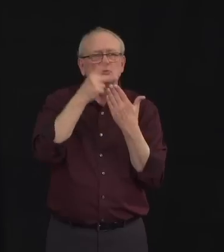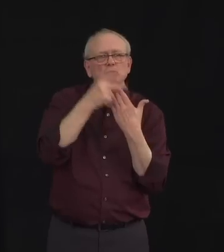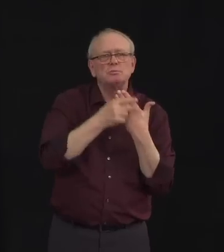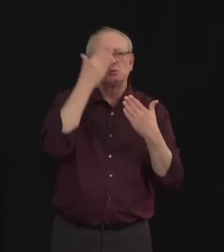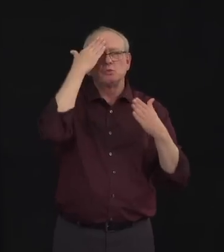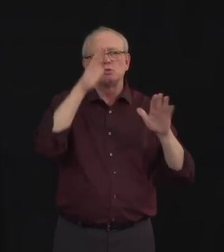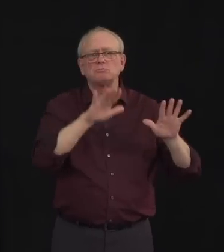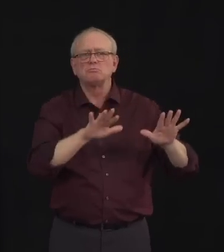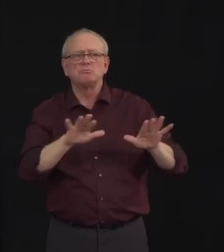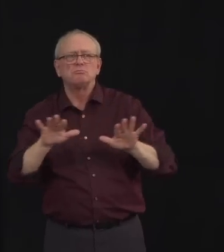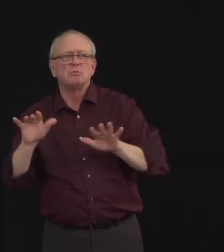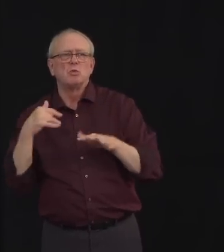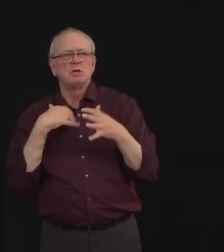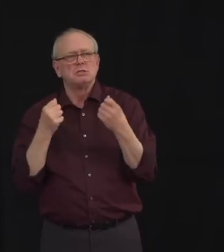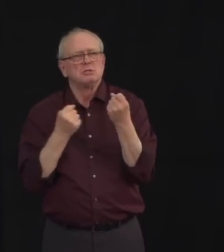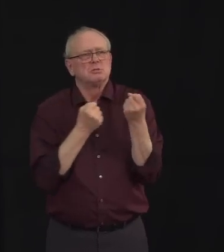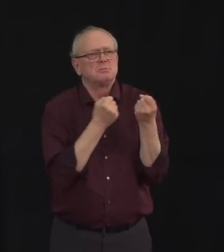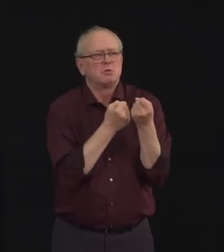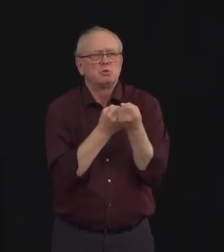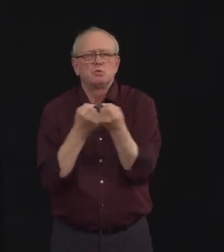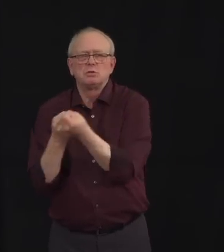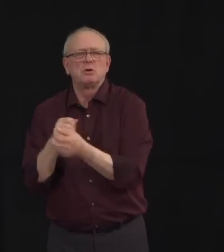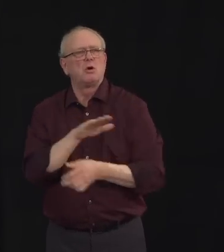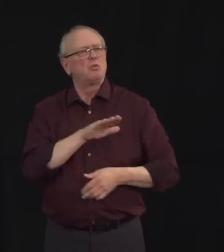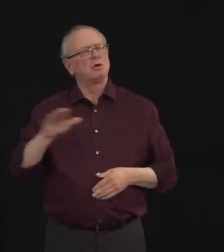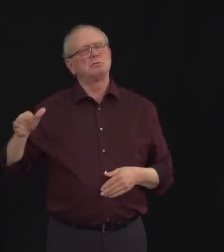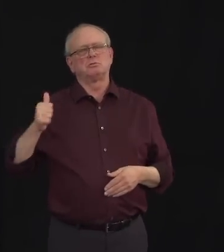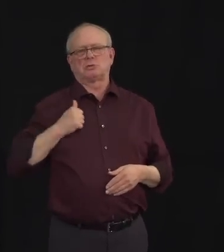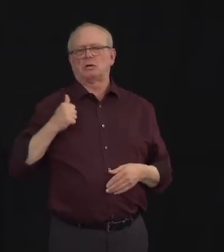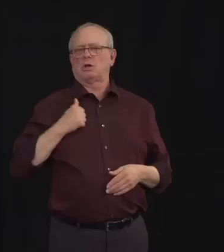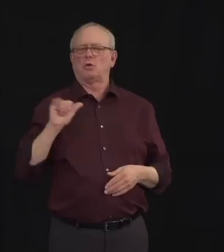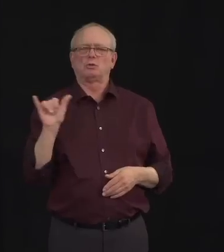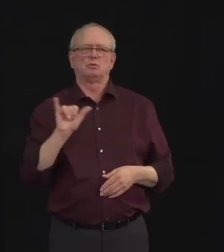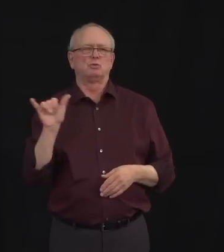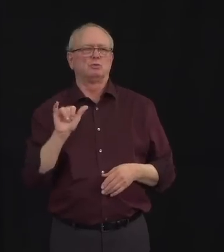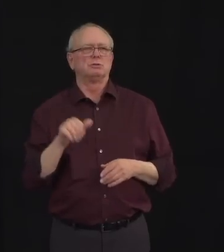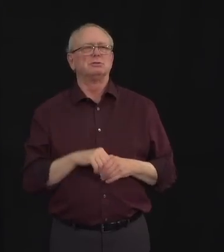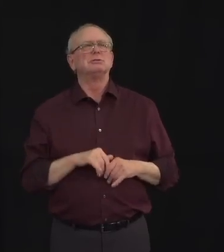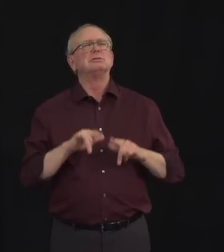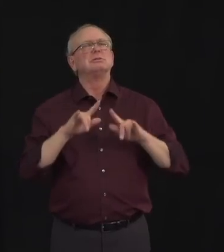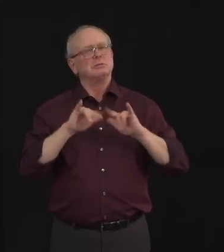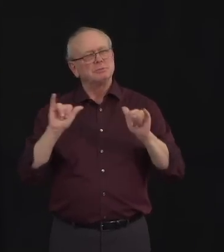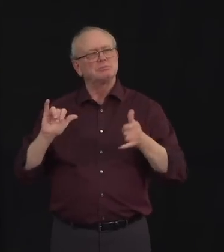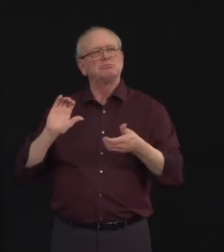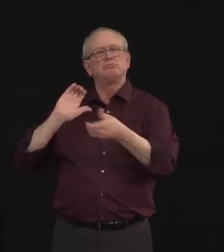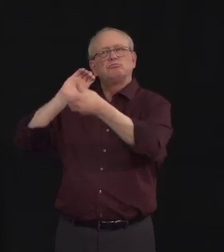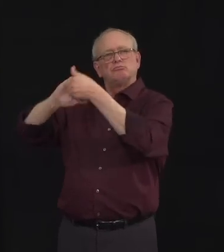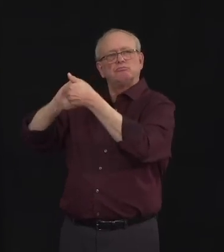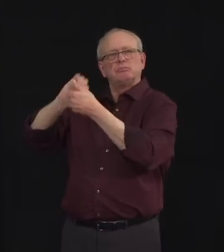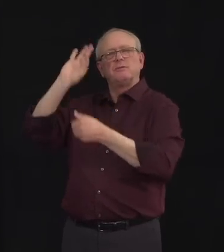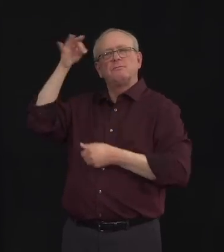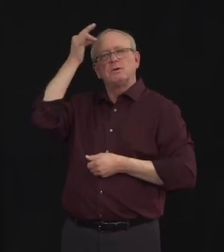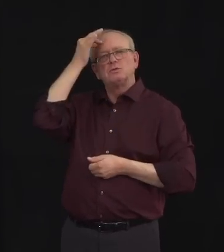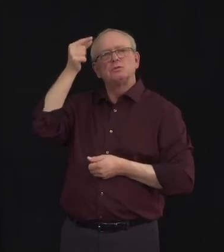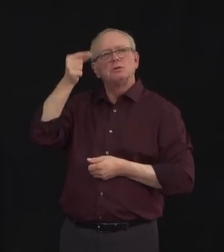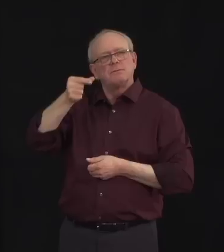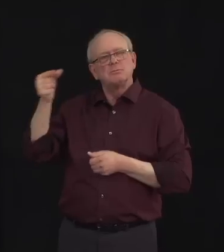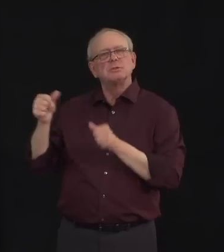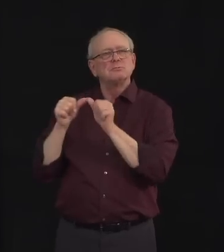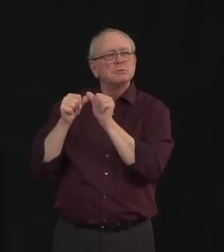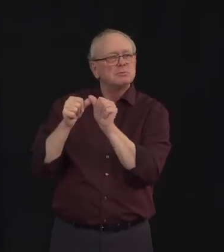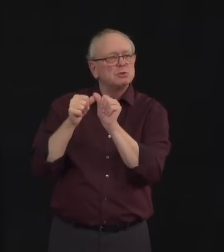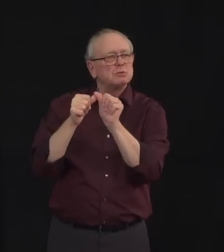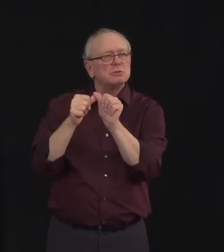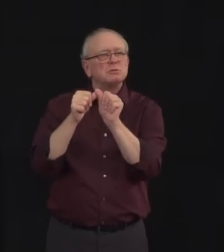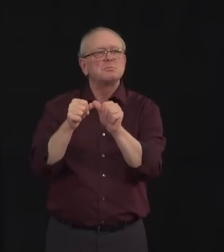country and also to continue to work with the federal government as well on developing the details, specific details of the cattle set